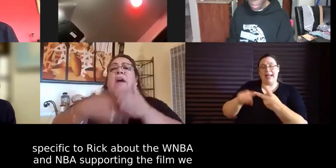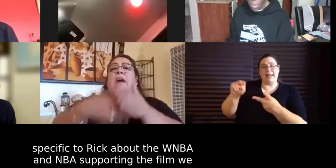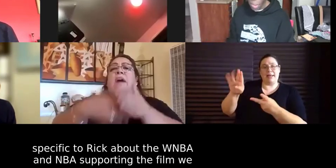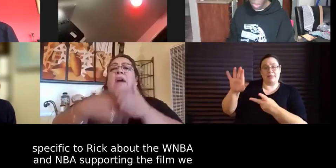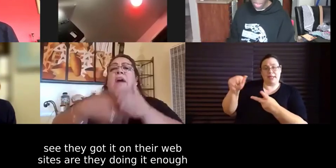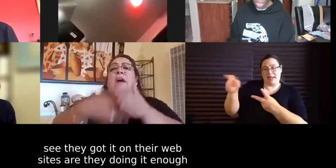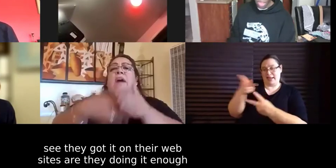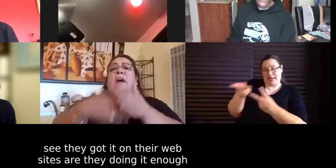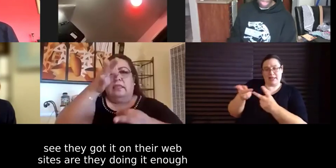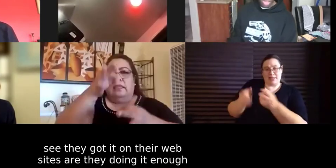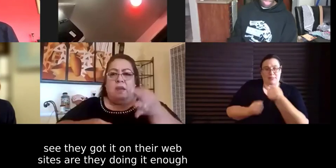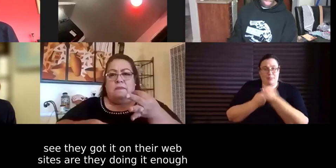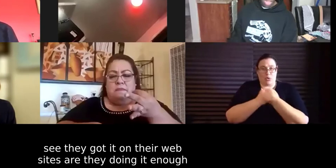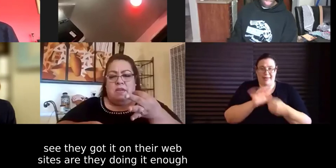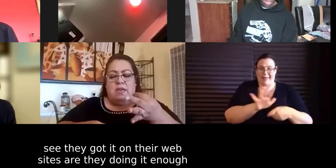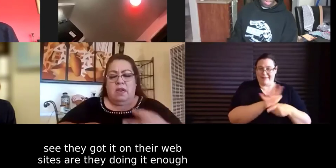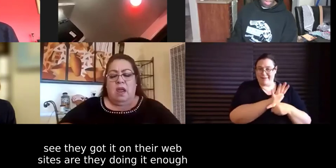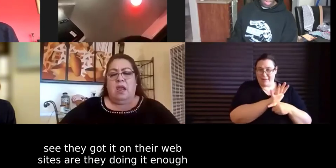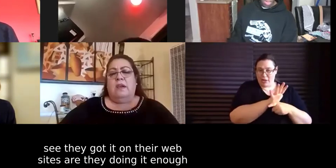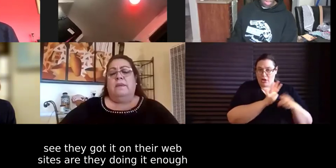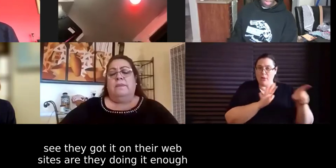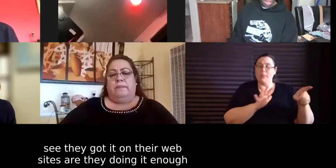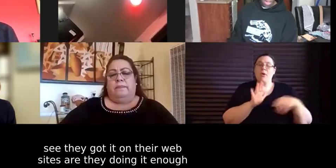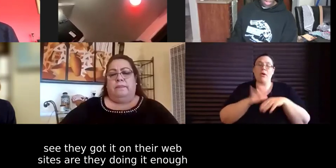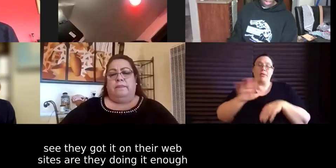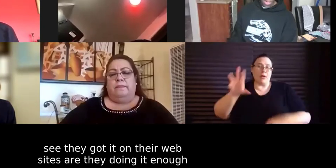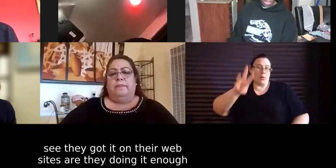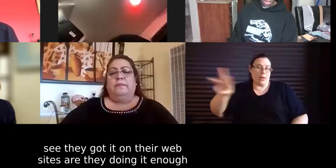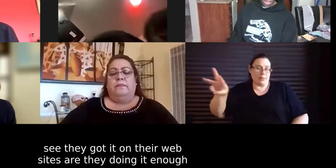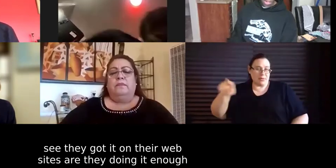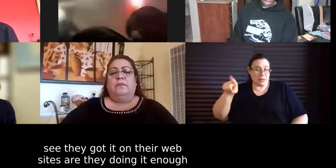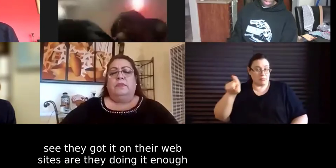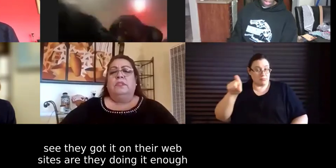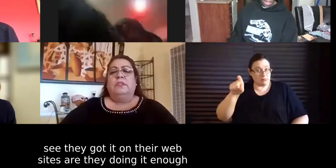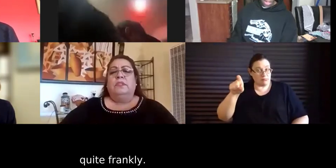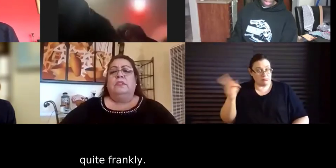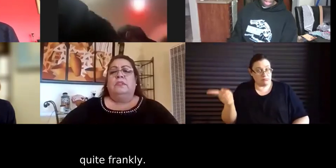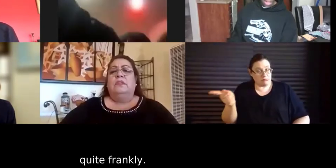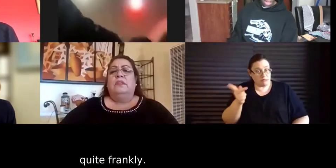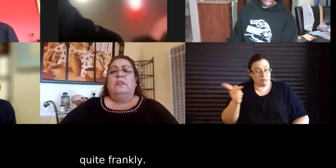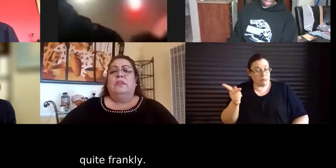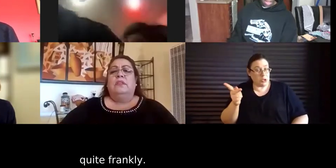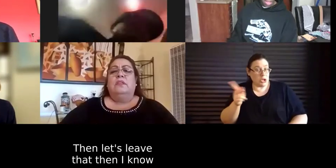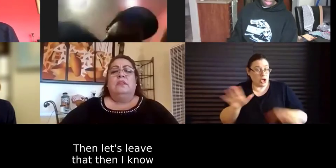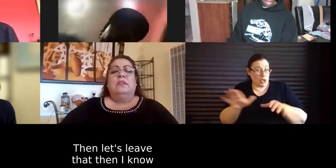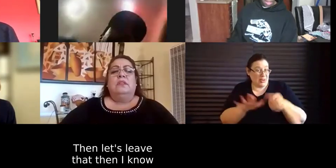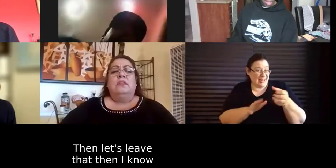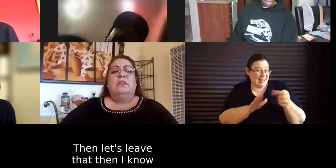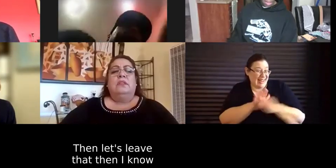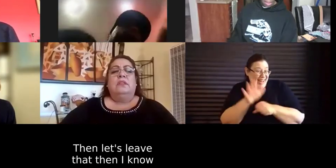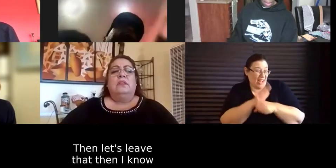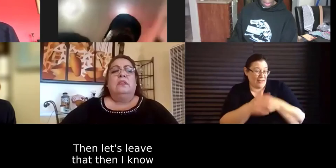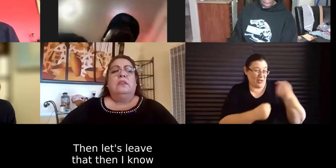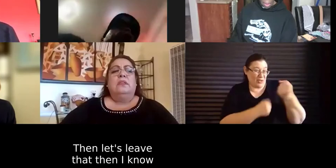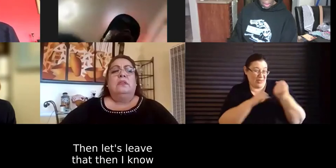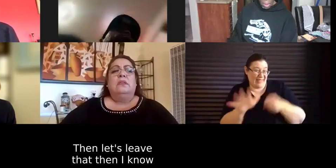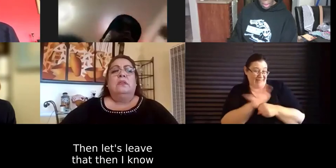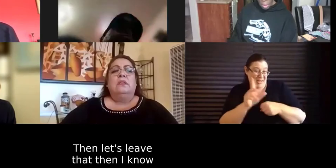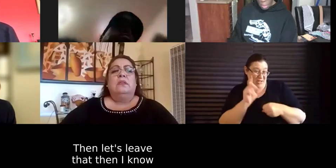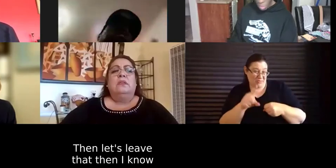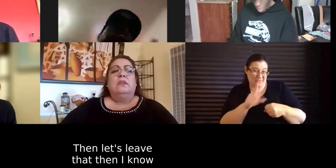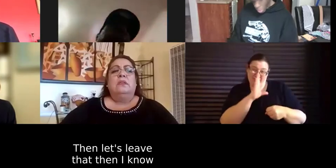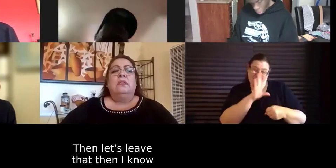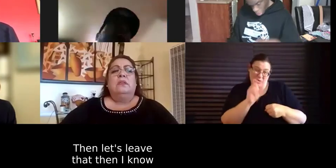the film we see they've got it on their websites are they are they doing it enough quite frankly and then um